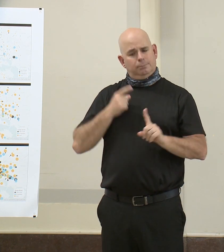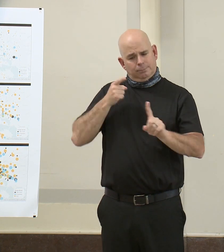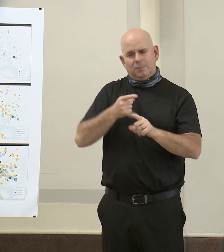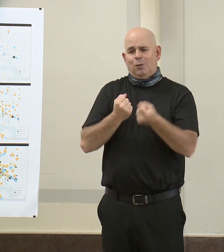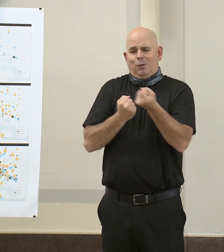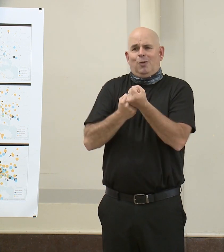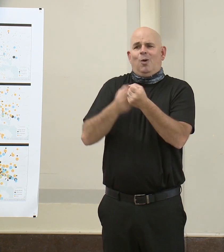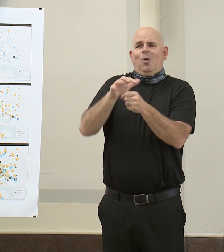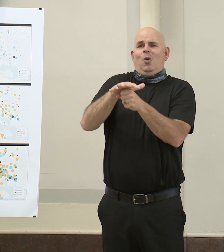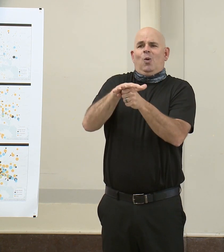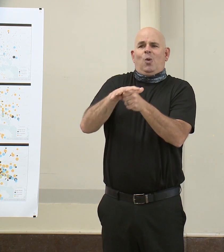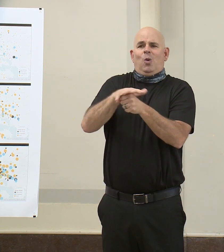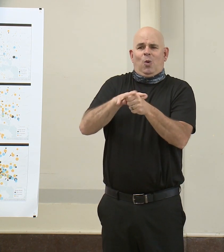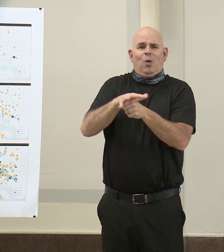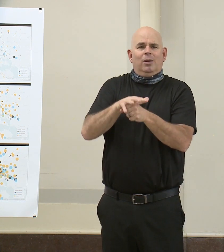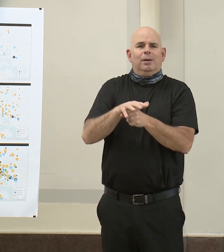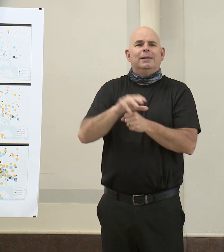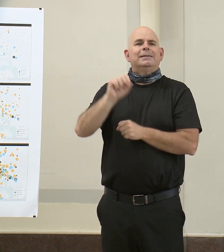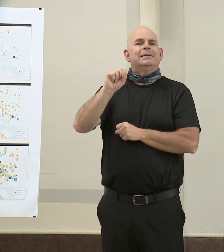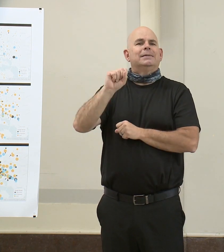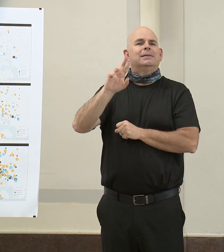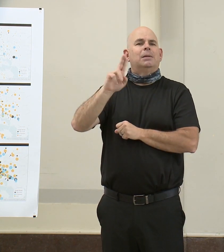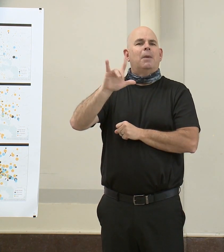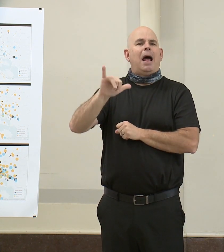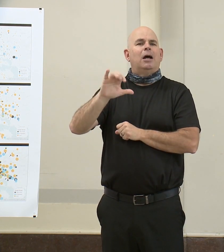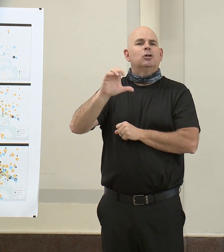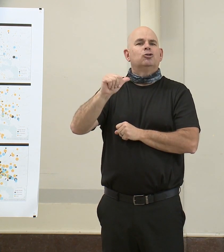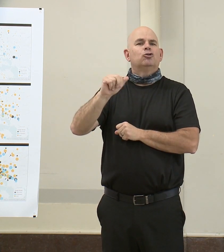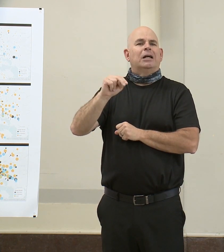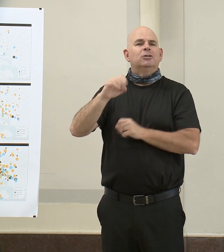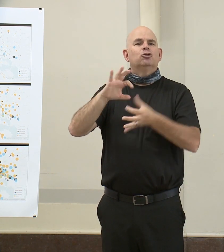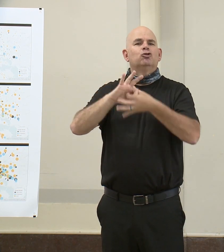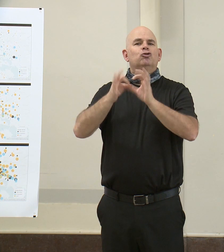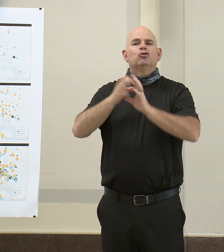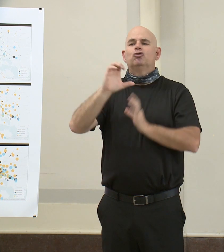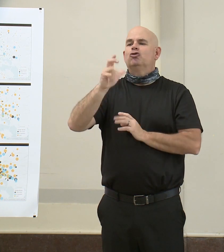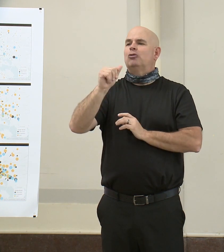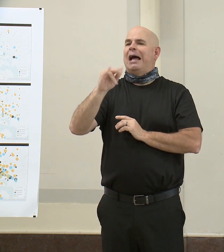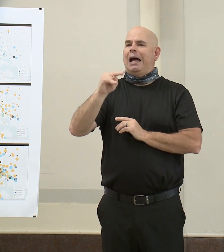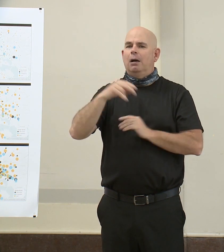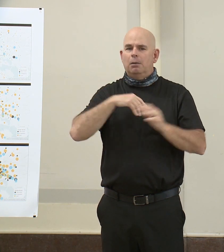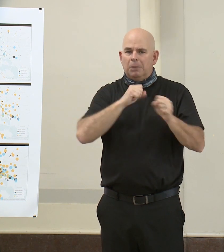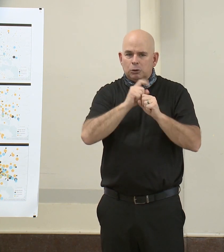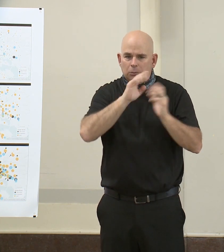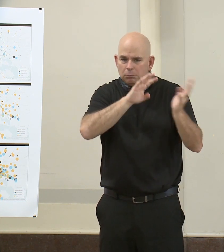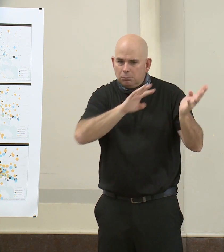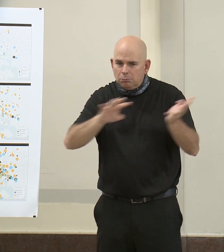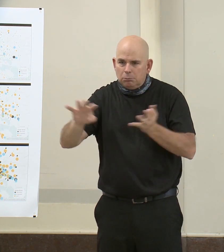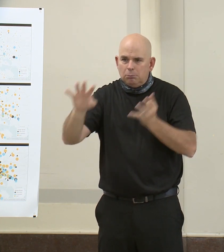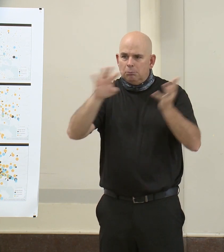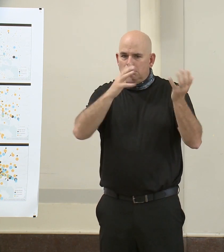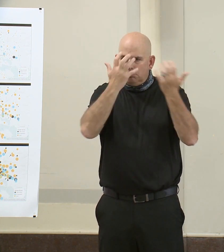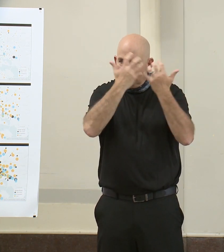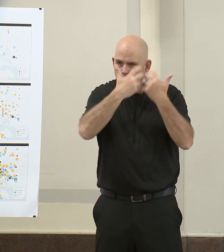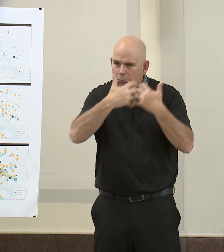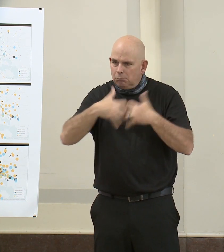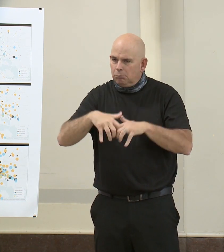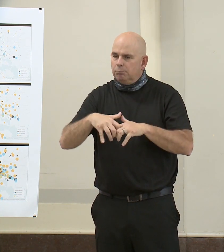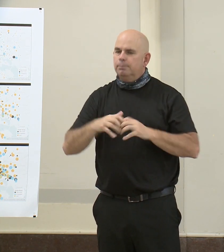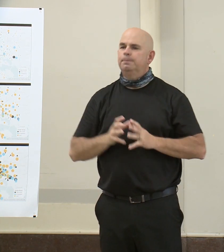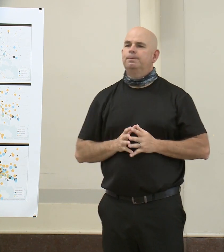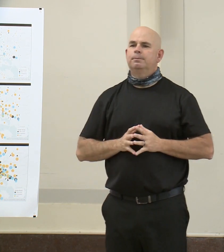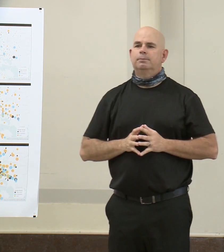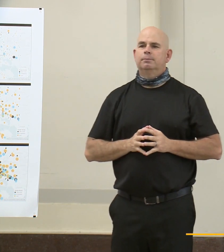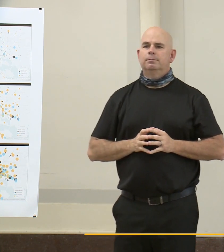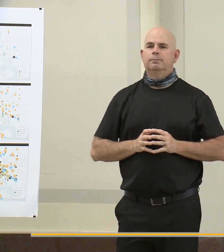and after this pandemic. We're also grateful to announce that 20 urban farms are now receiving support